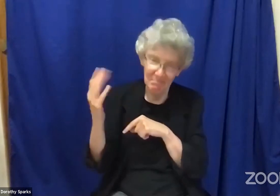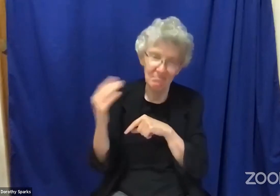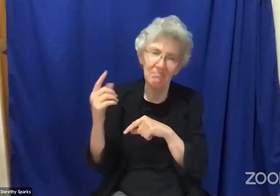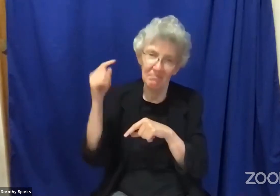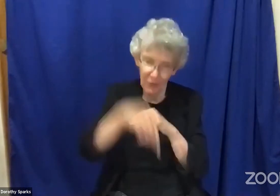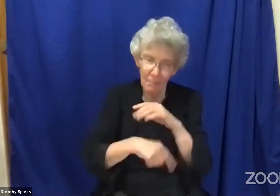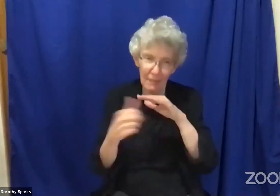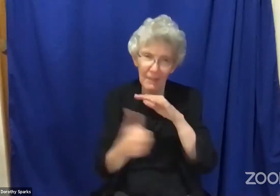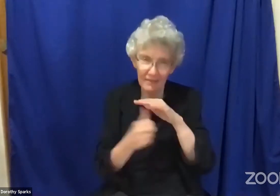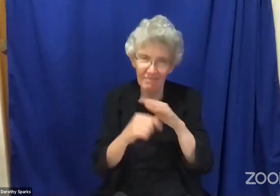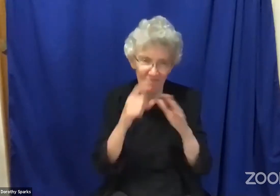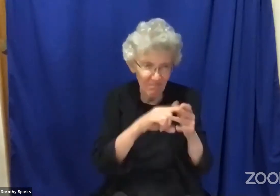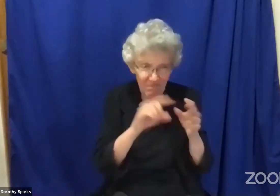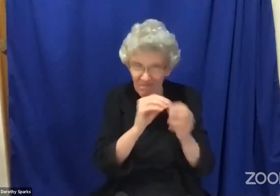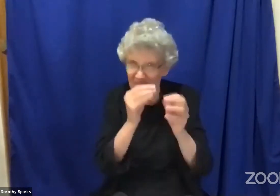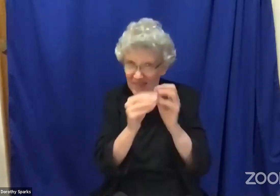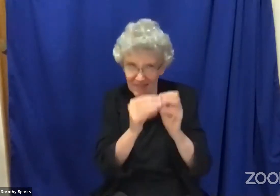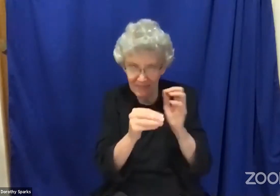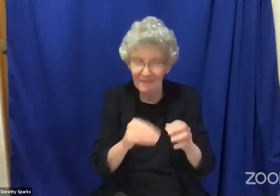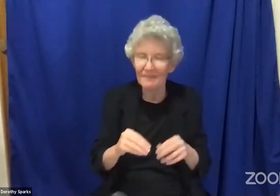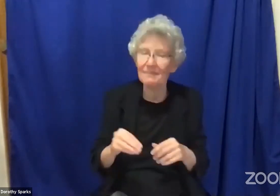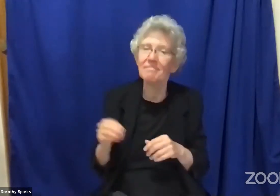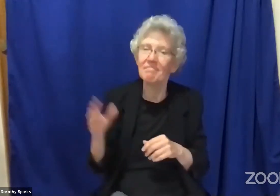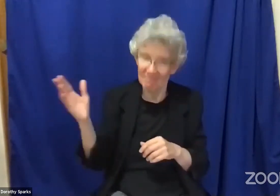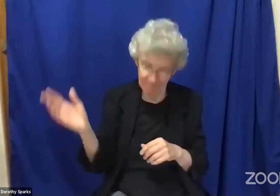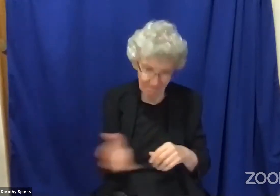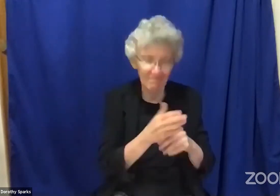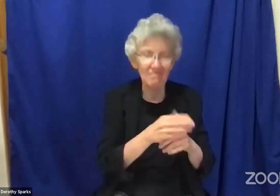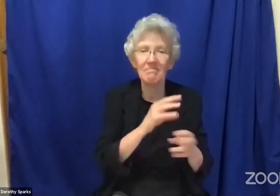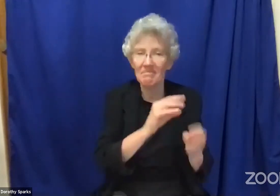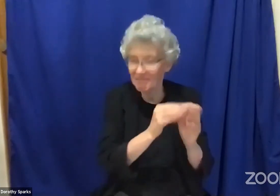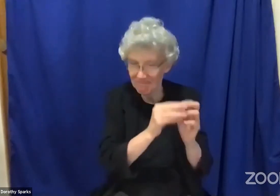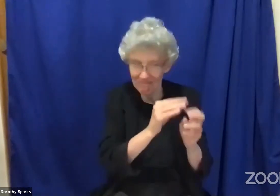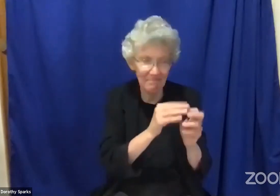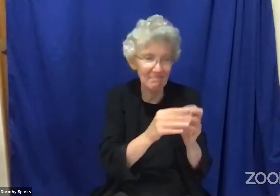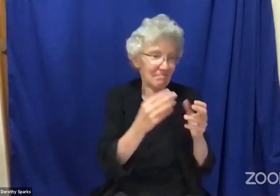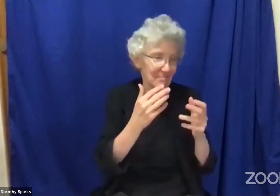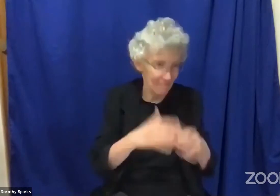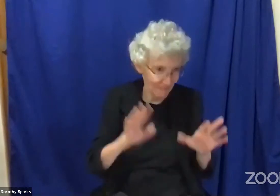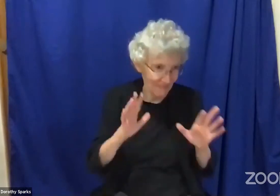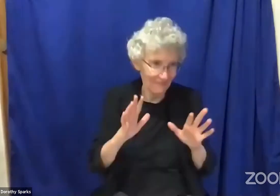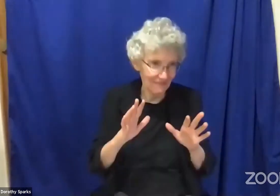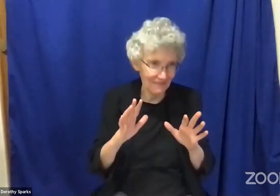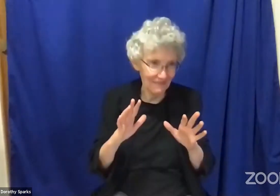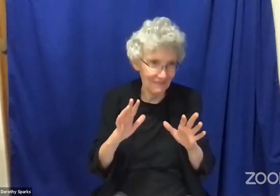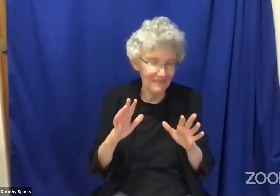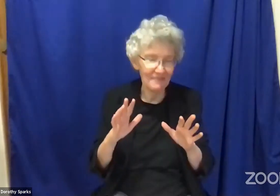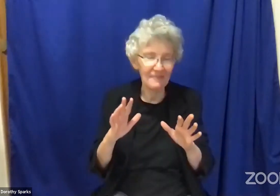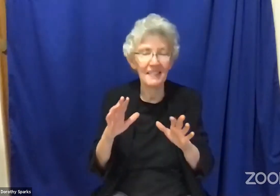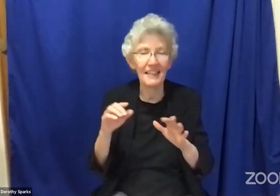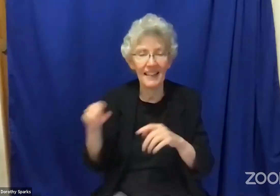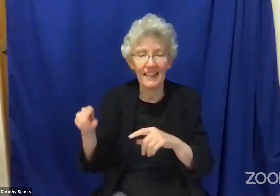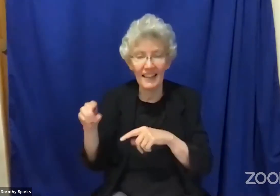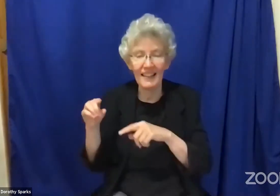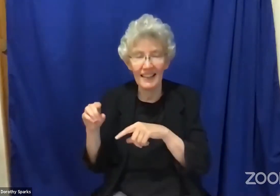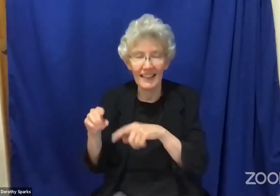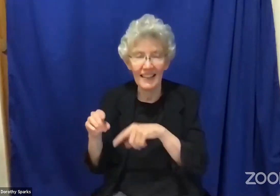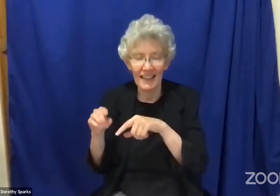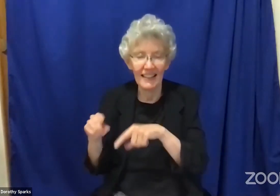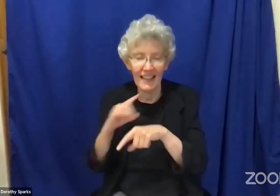serviceman who showed up was black and he came into the home and fixed the computer and was able to make